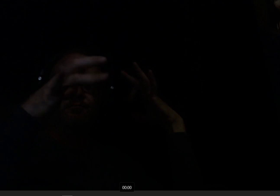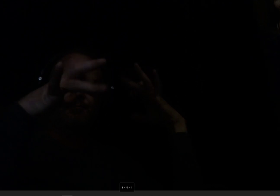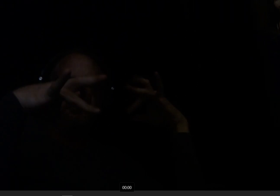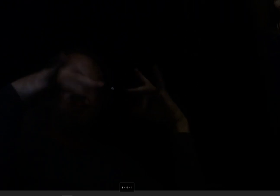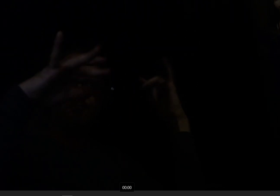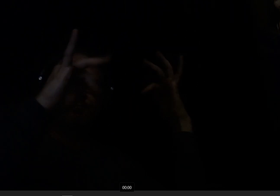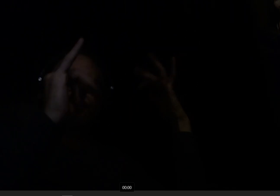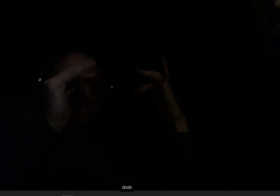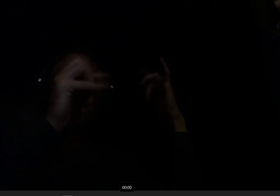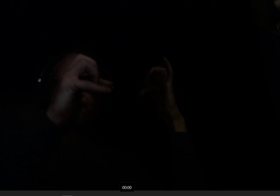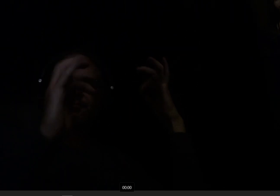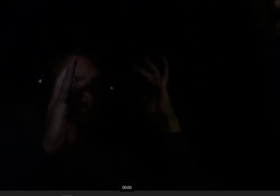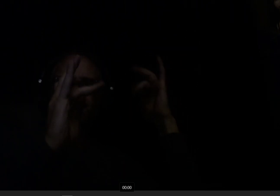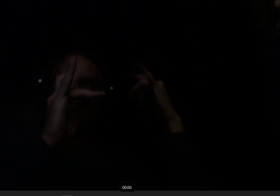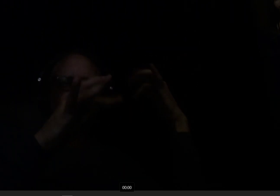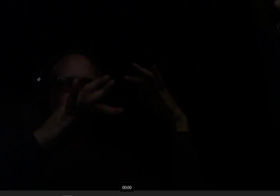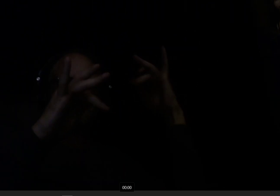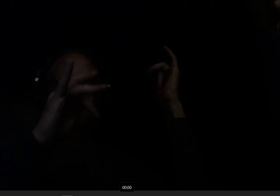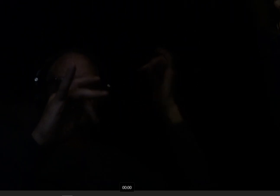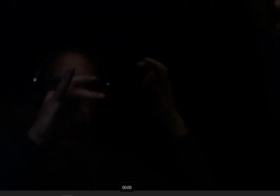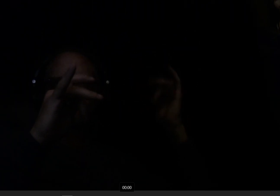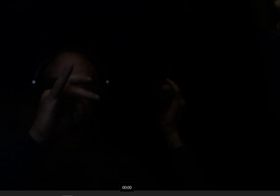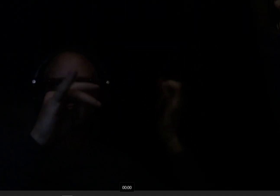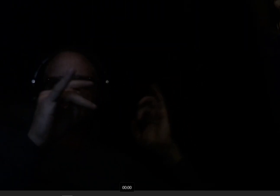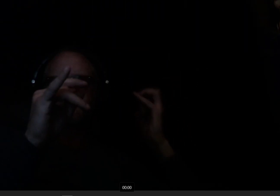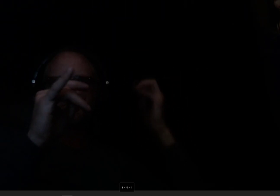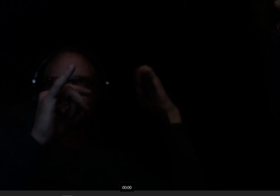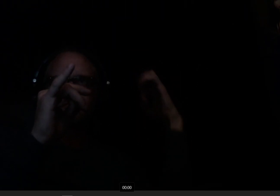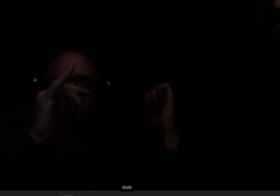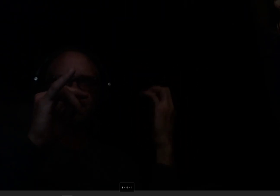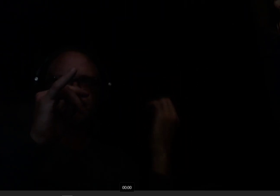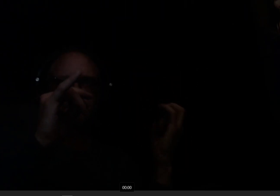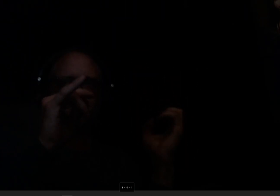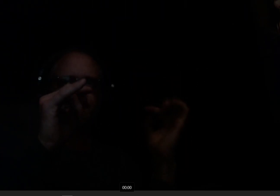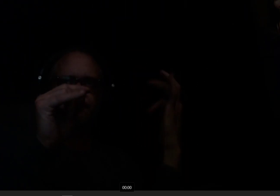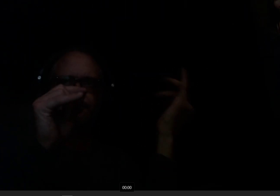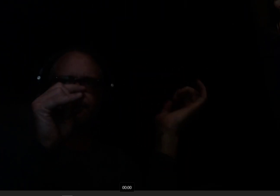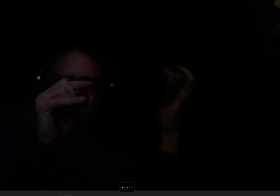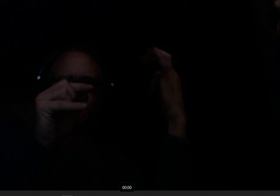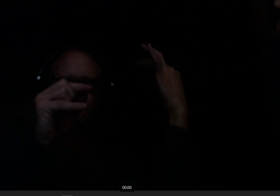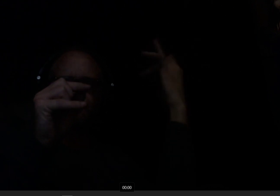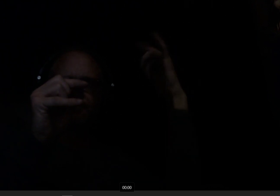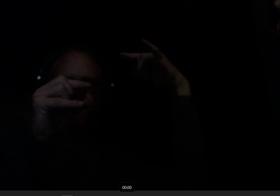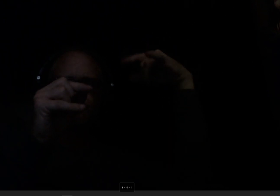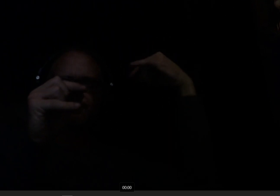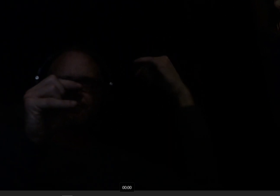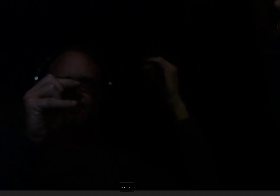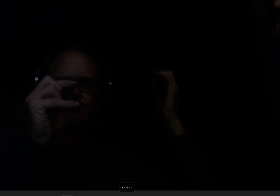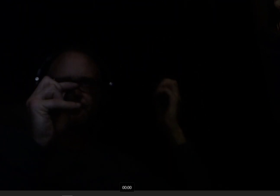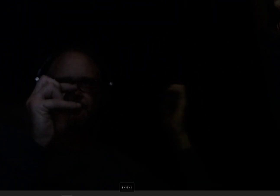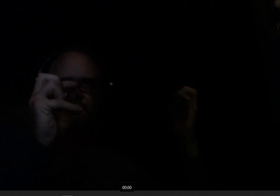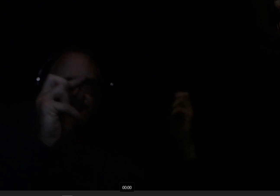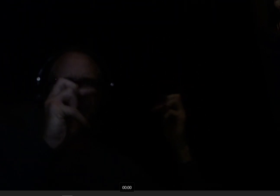The prima donna life, the rise and fall You say that I'm kinda difficult